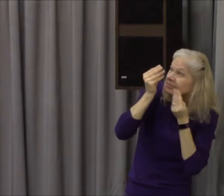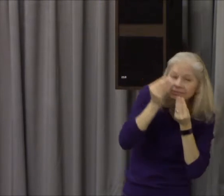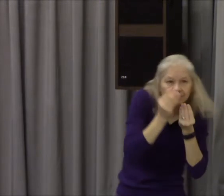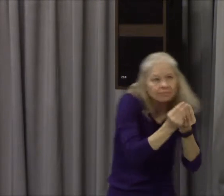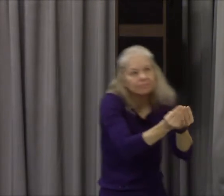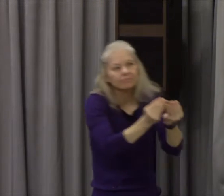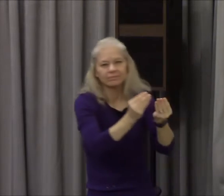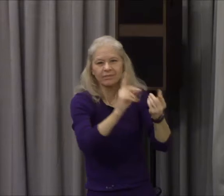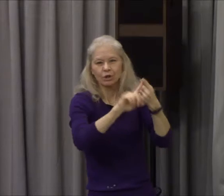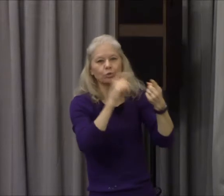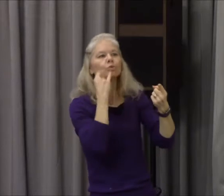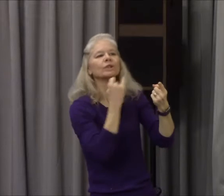far off.